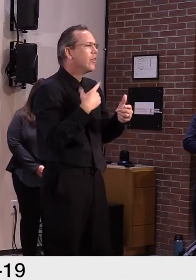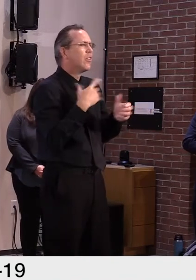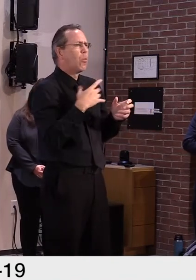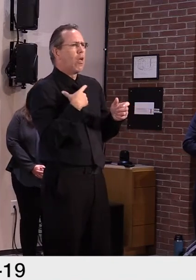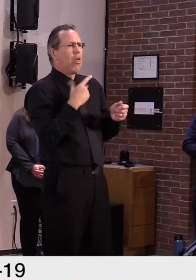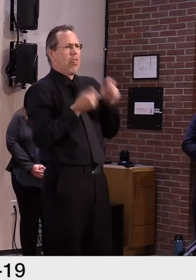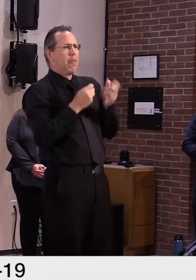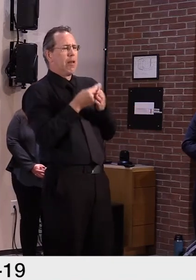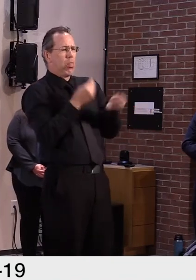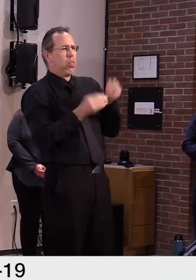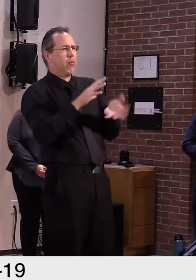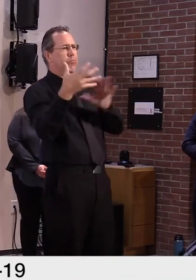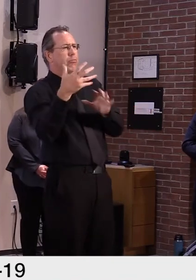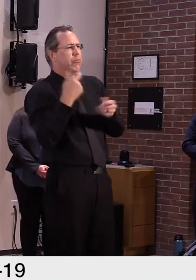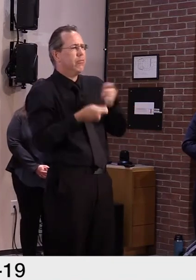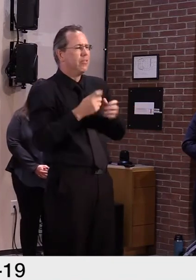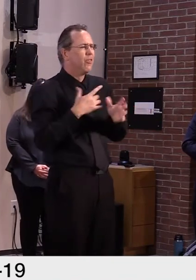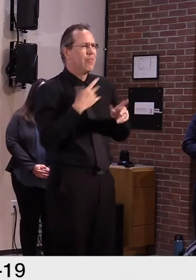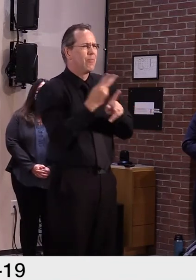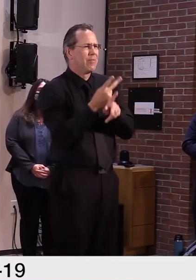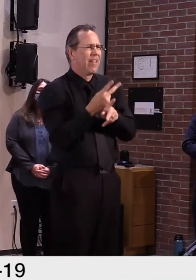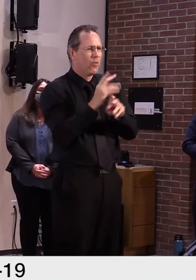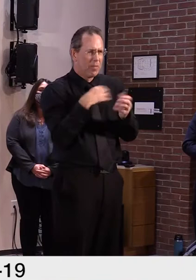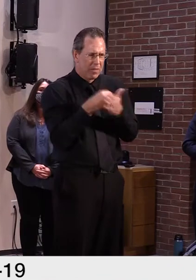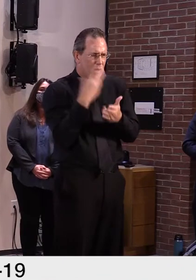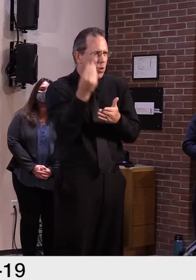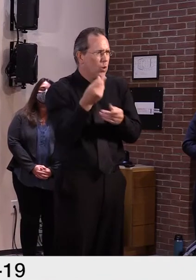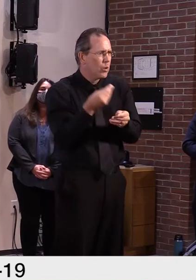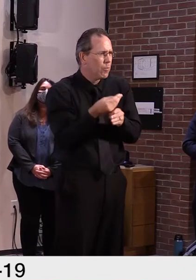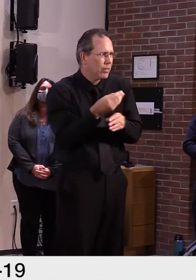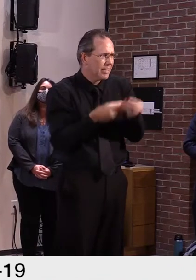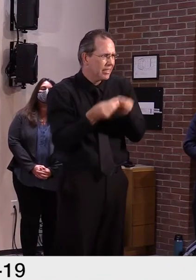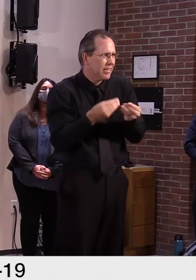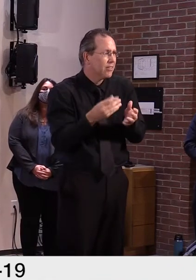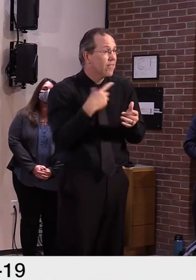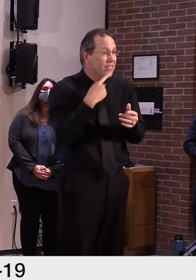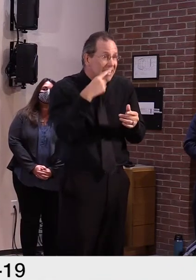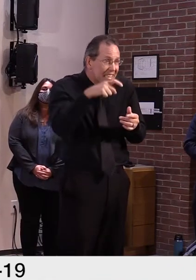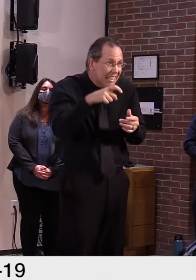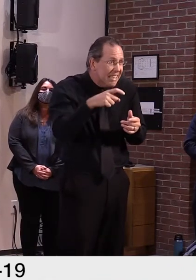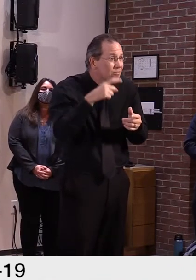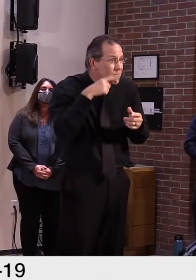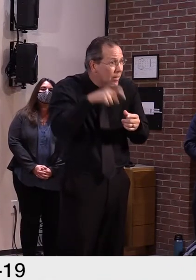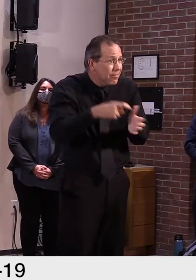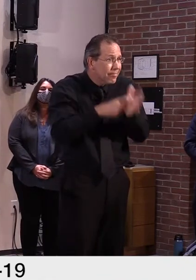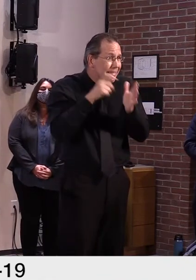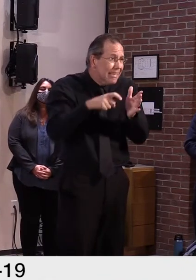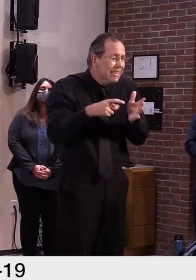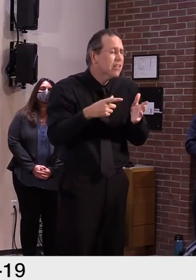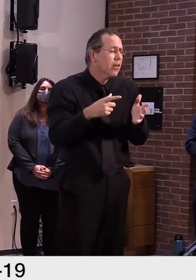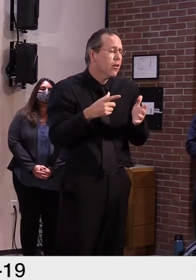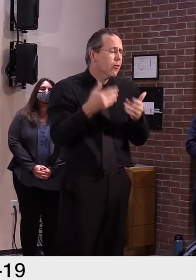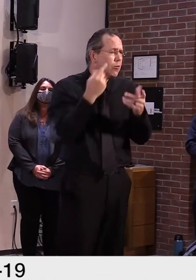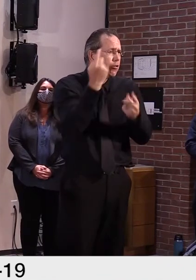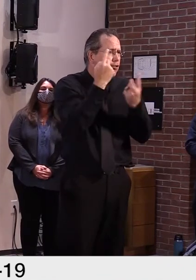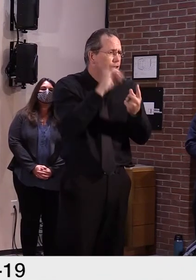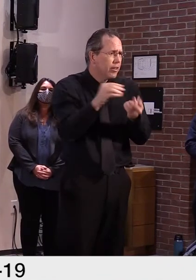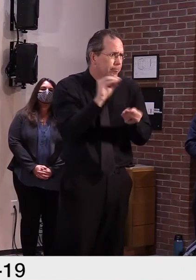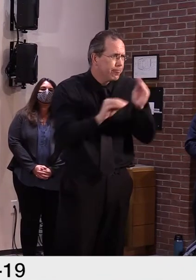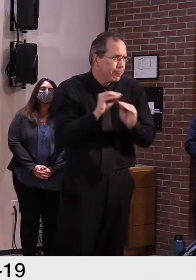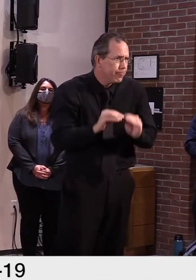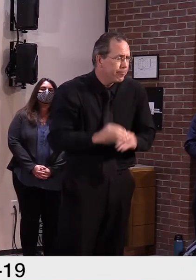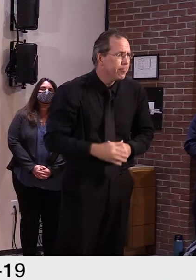of that up at this point in time. If there's a need, they should fund it. Okay, and a follow up to Steve